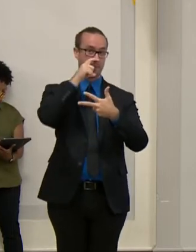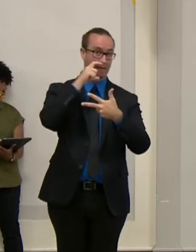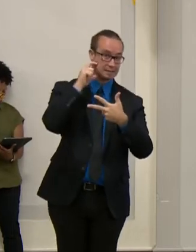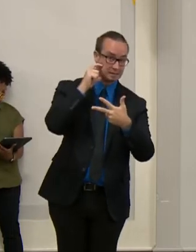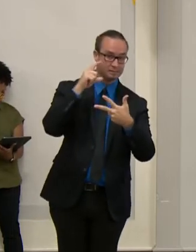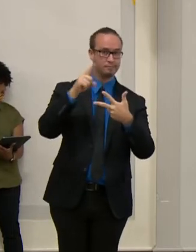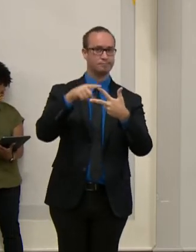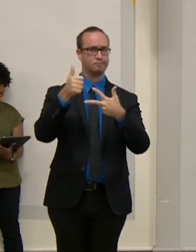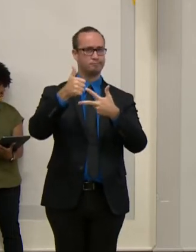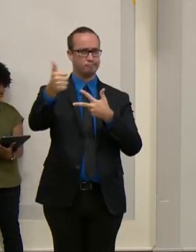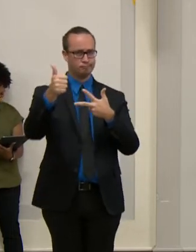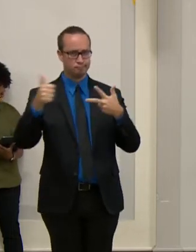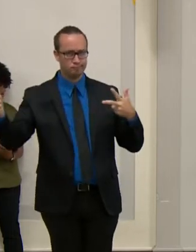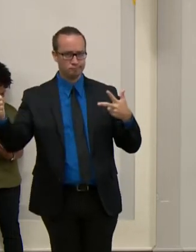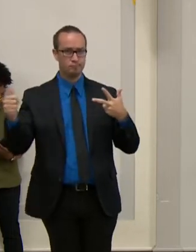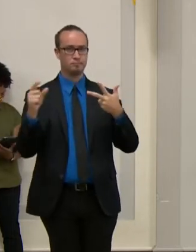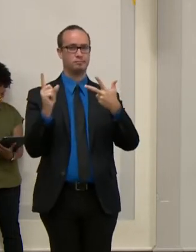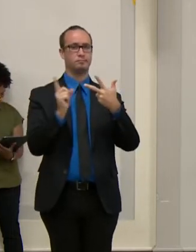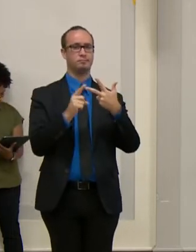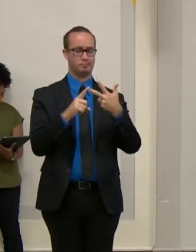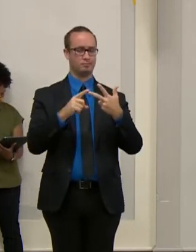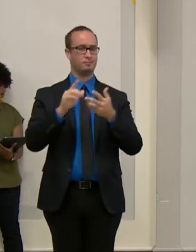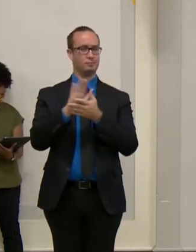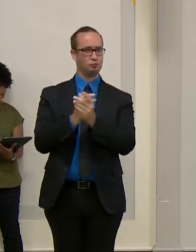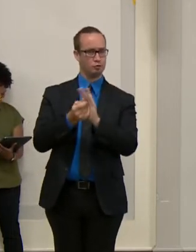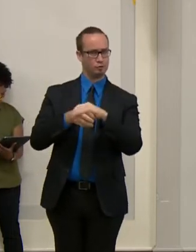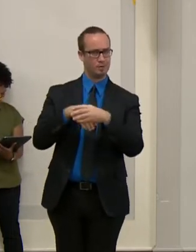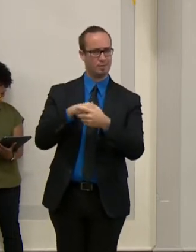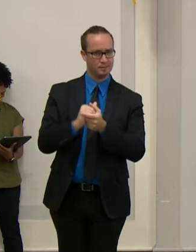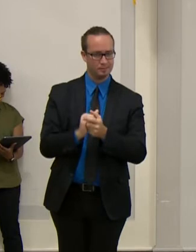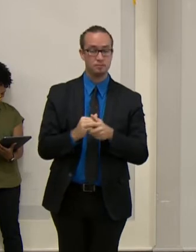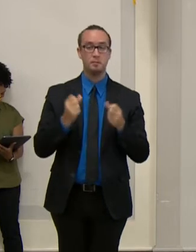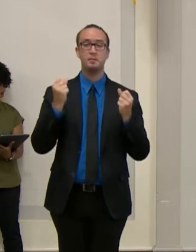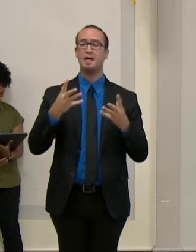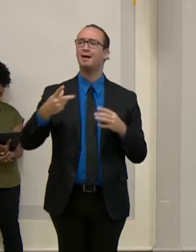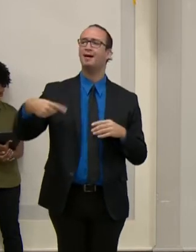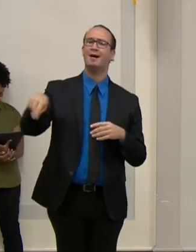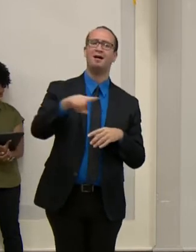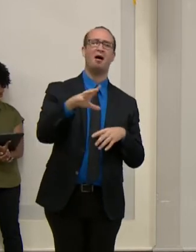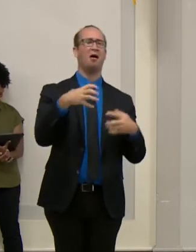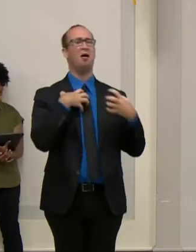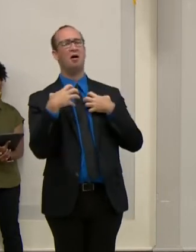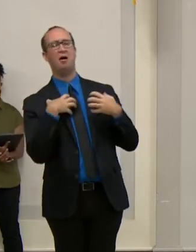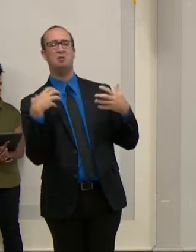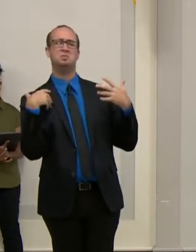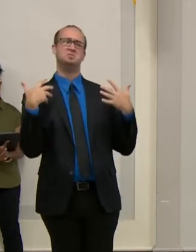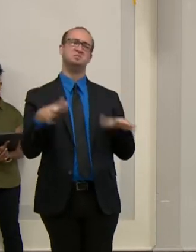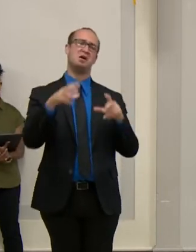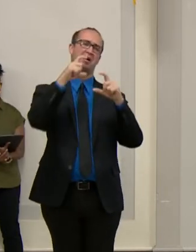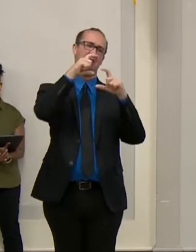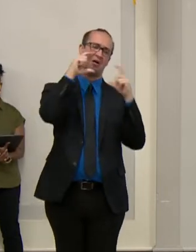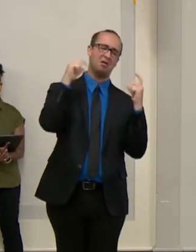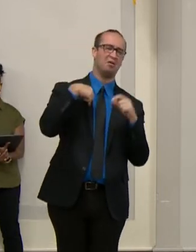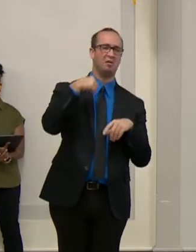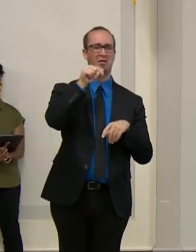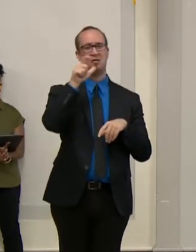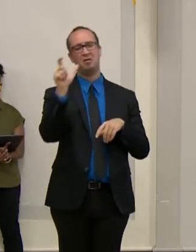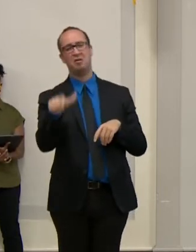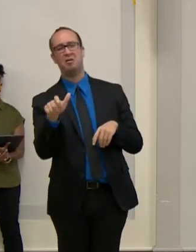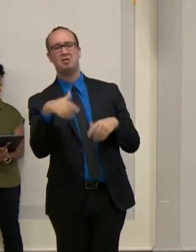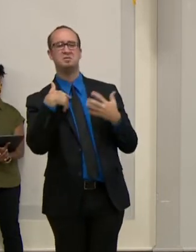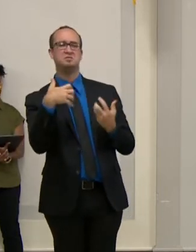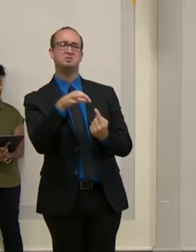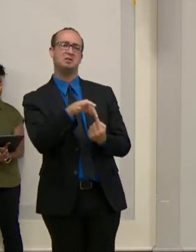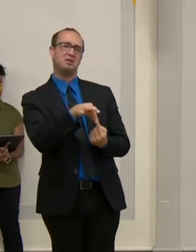and asking for exceptions to be made. Let me be very clear, COVID is not making exceptions. We all need to be asking